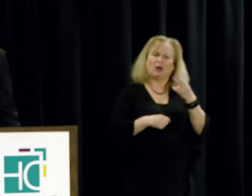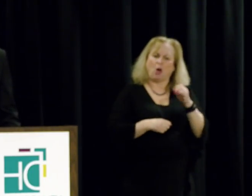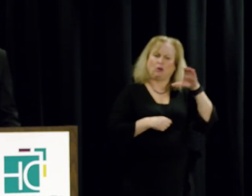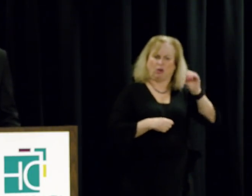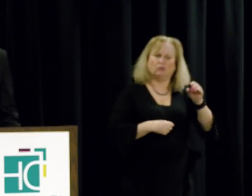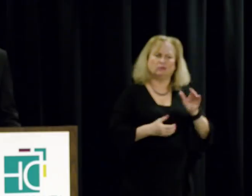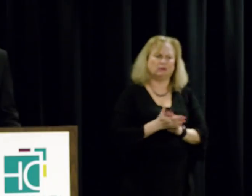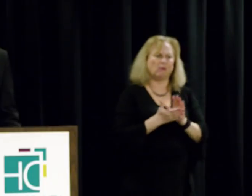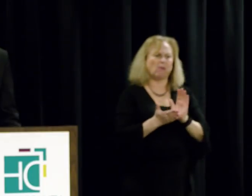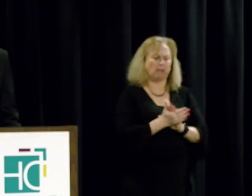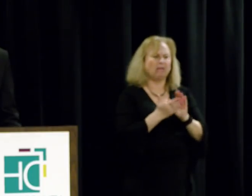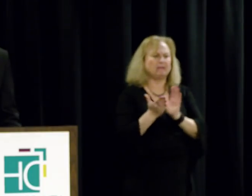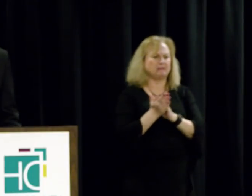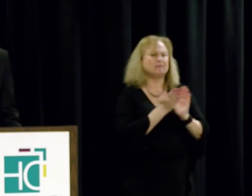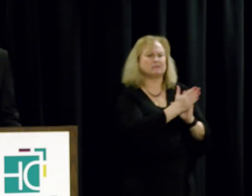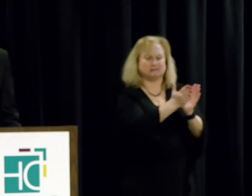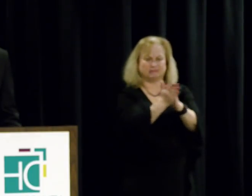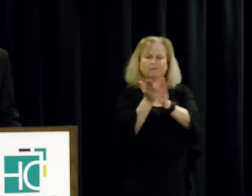Applause